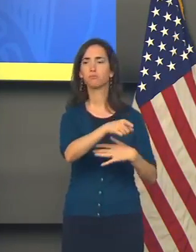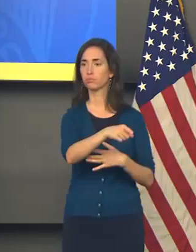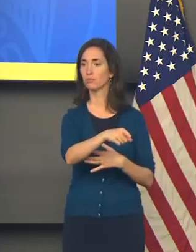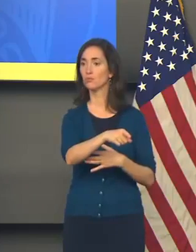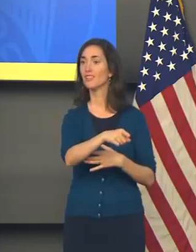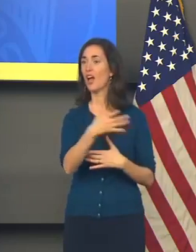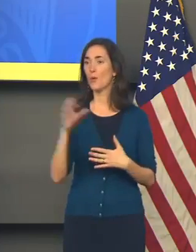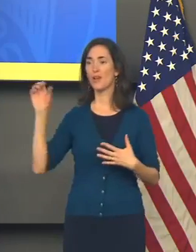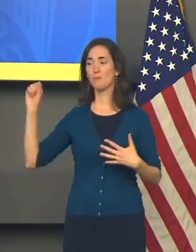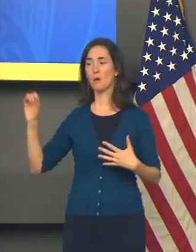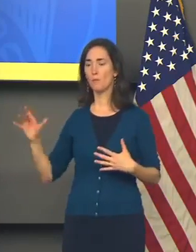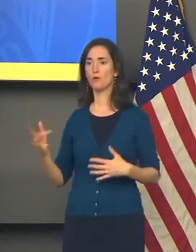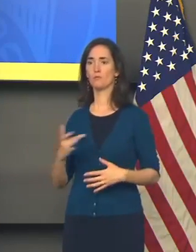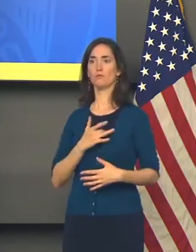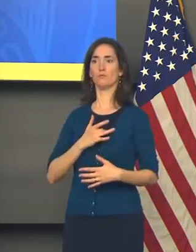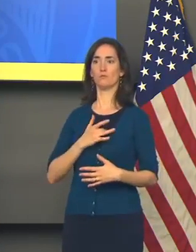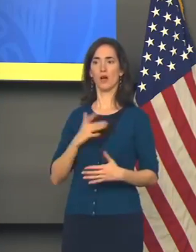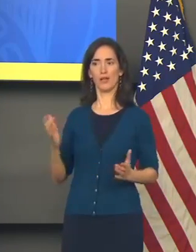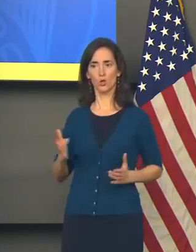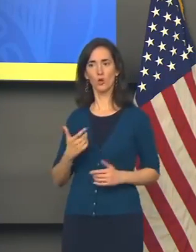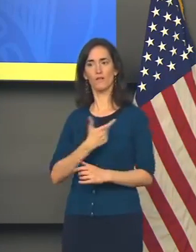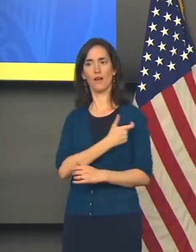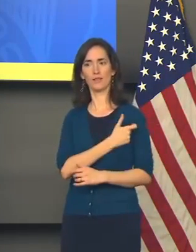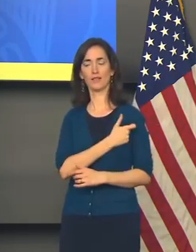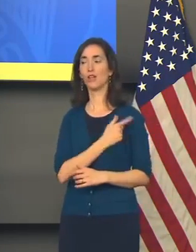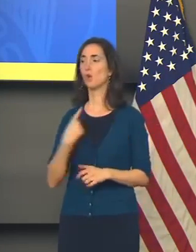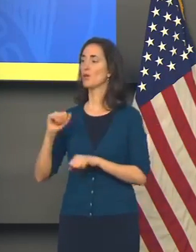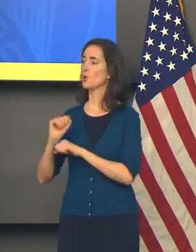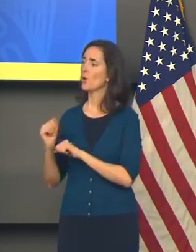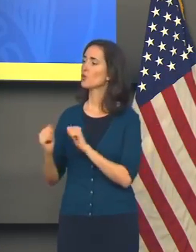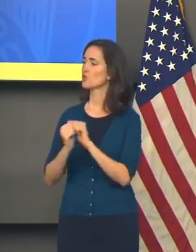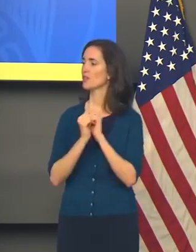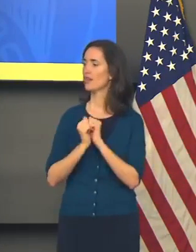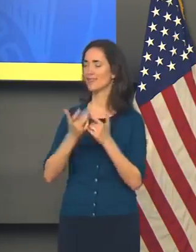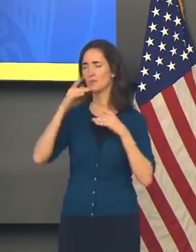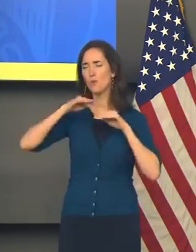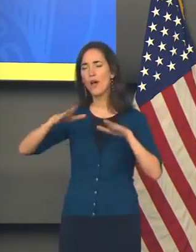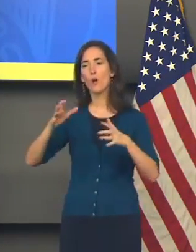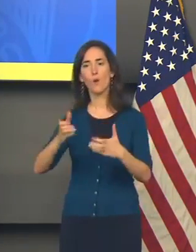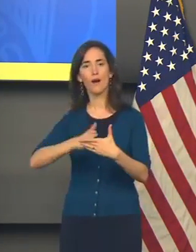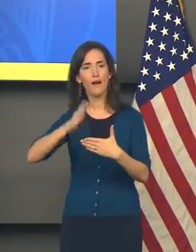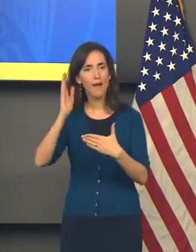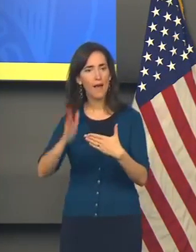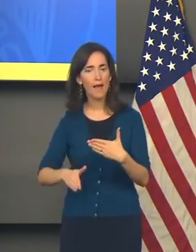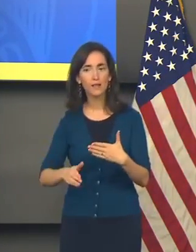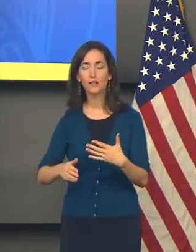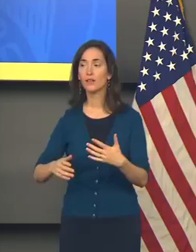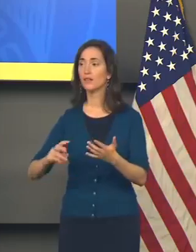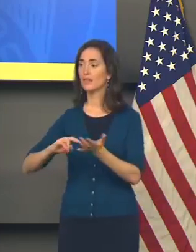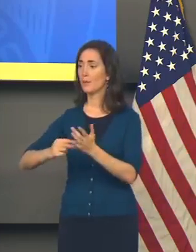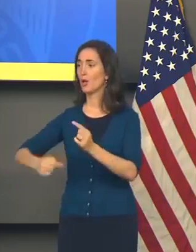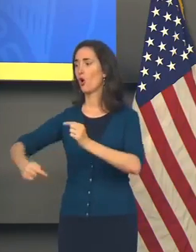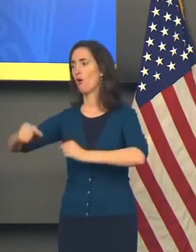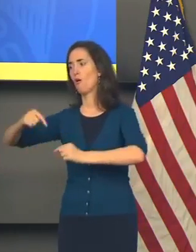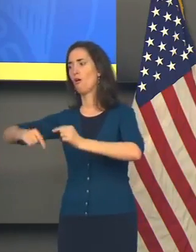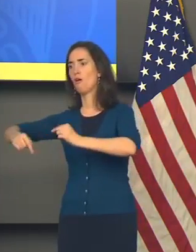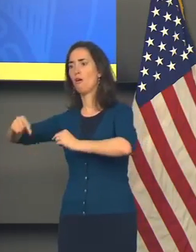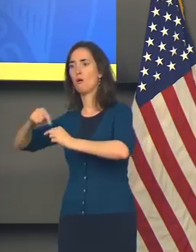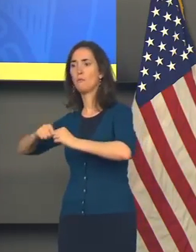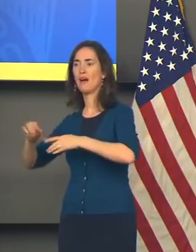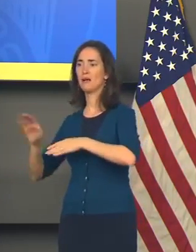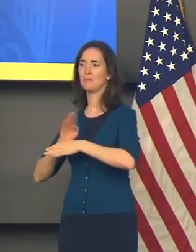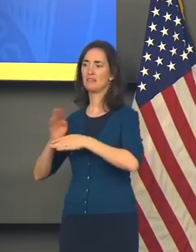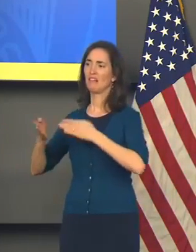And so as we work together to end the pandemic, if we want to make sure that we don't go backwards in terms of business